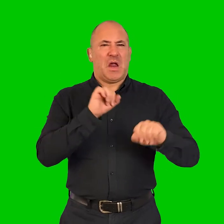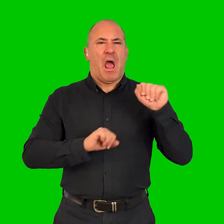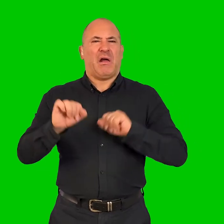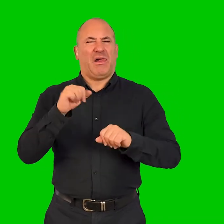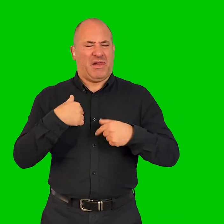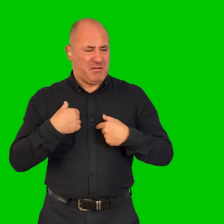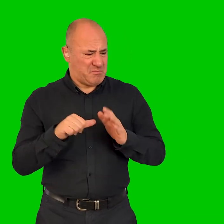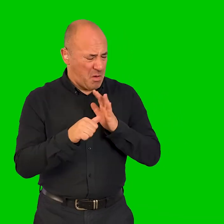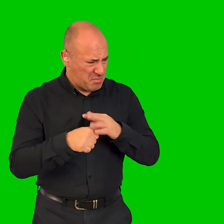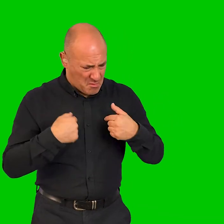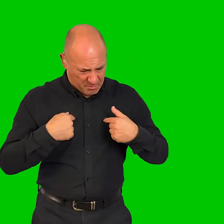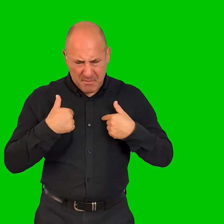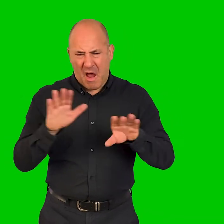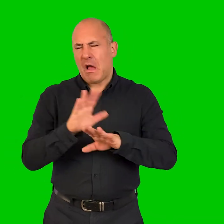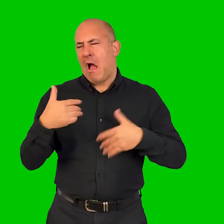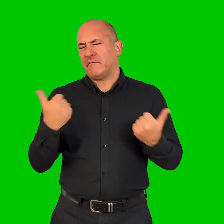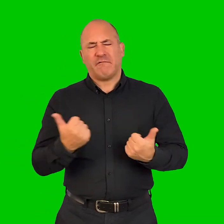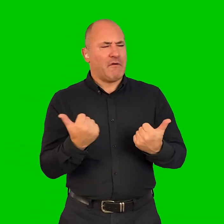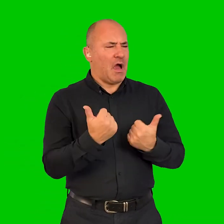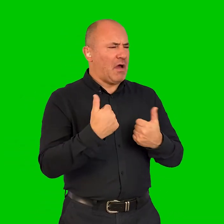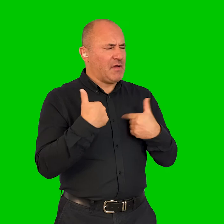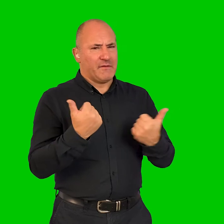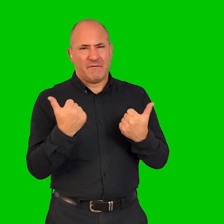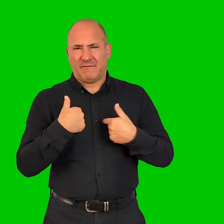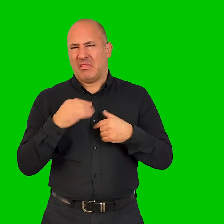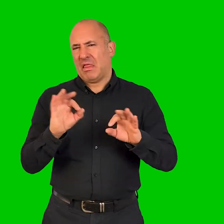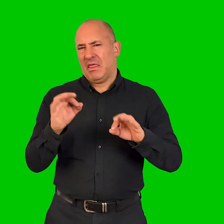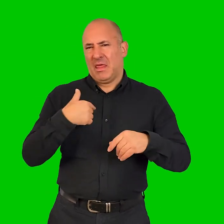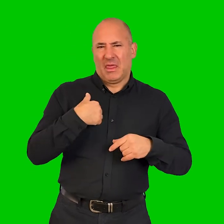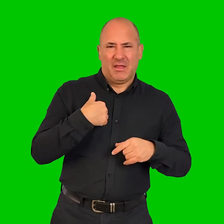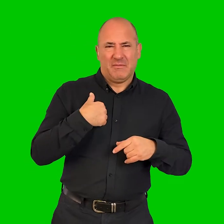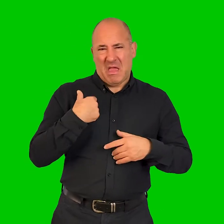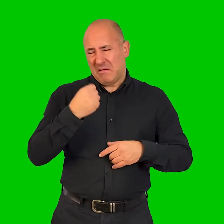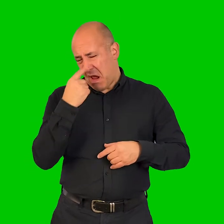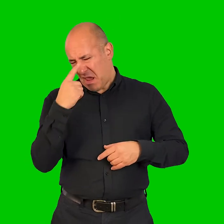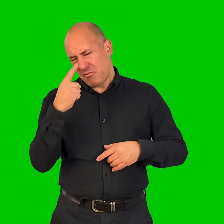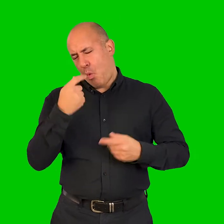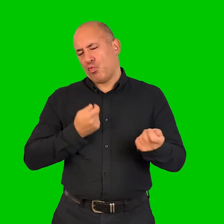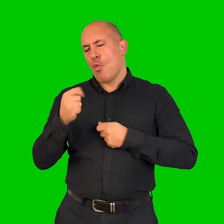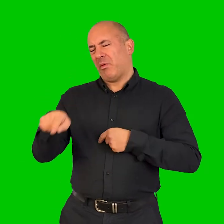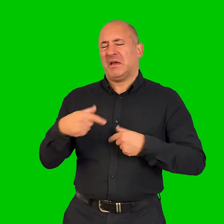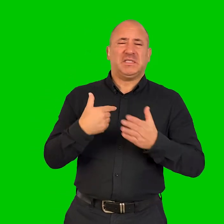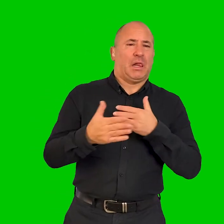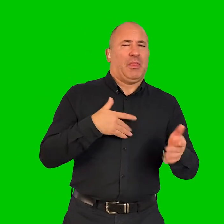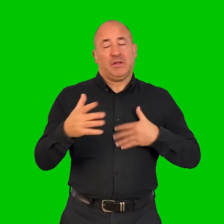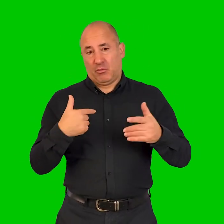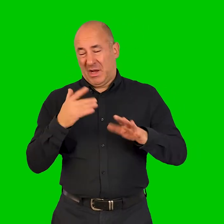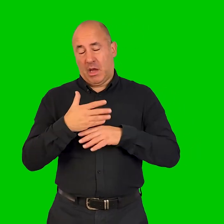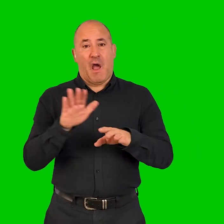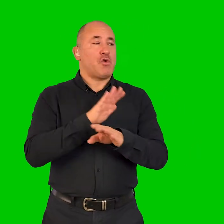I was just masking, I was just in massive kind of denial about what was going